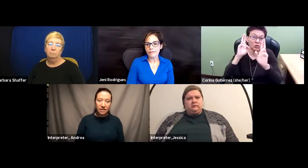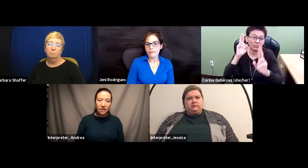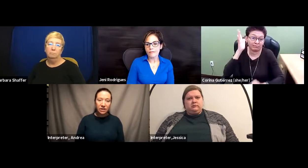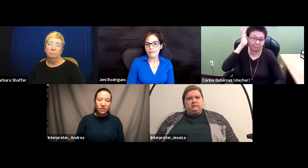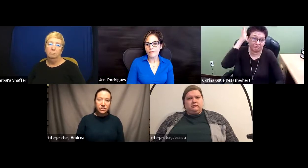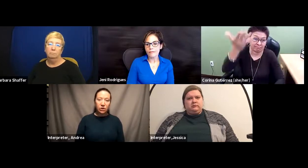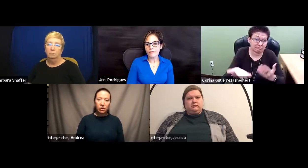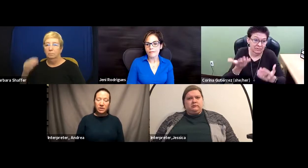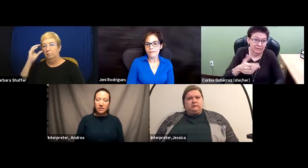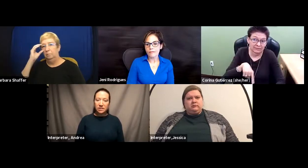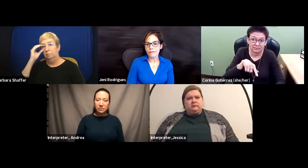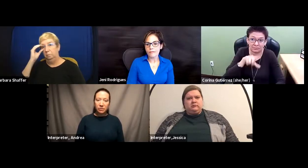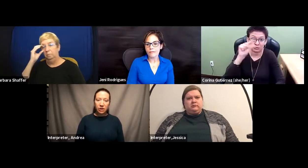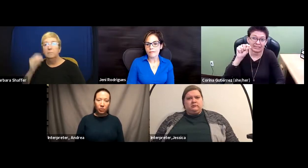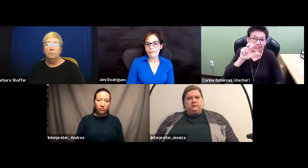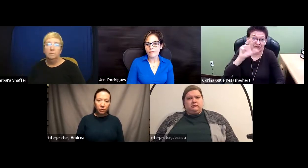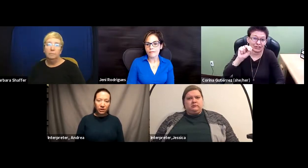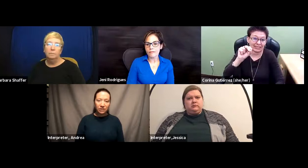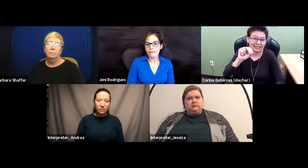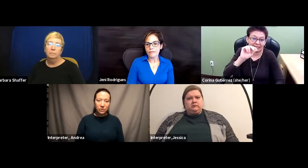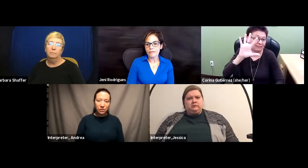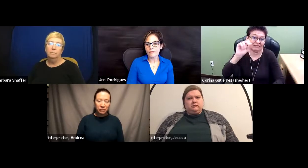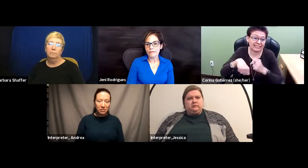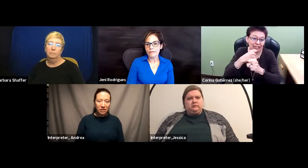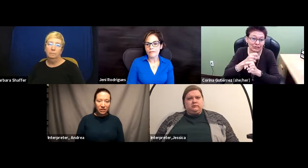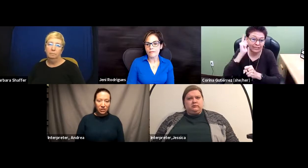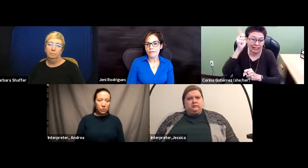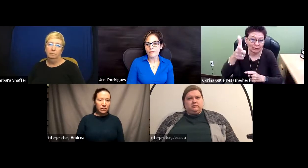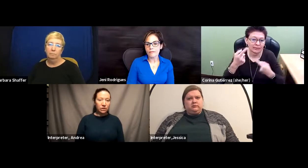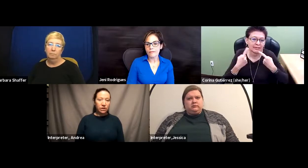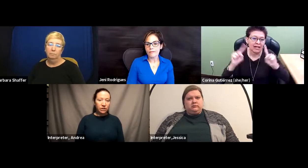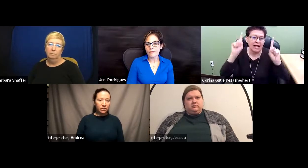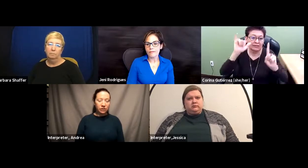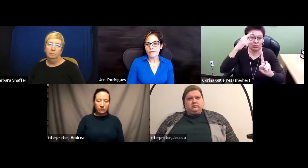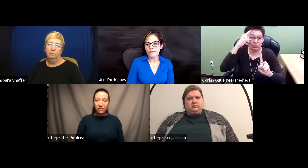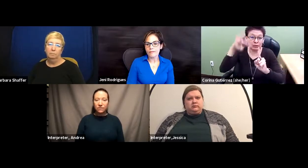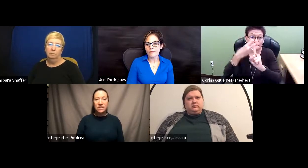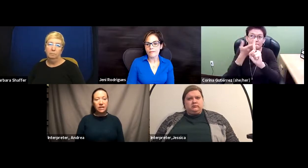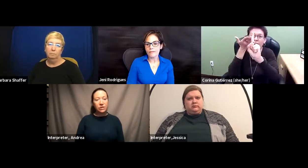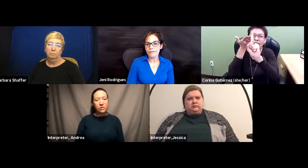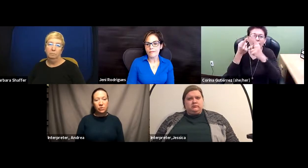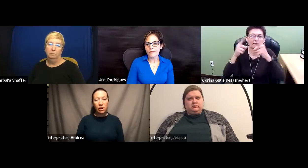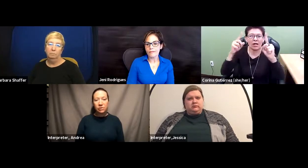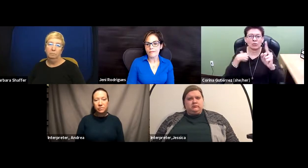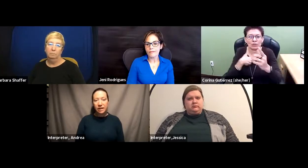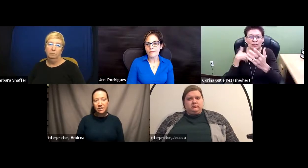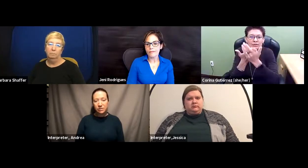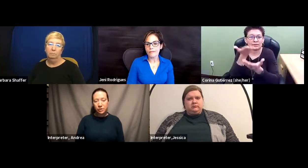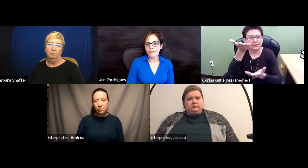in. So I mean, that's something we hope for in the future, maybe 2030 or in 50 years, who knows, but that's the dream